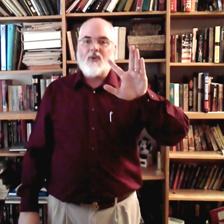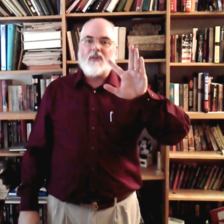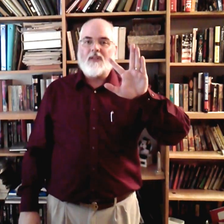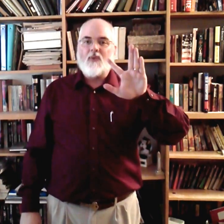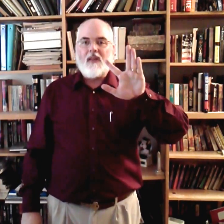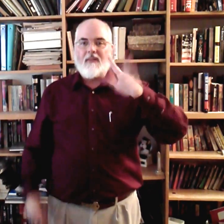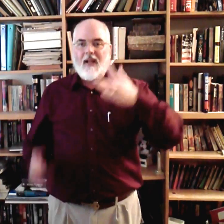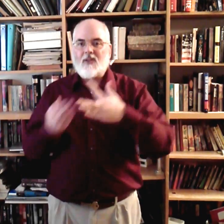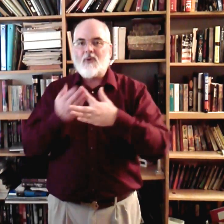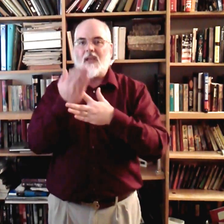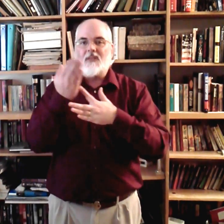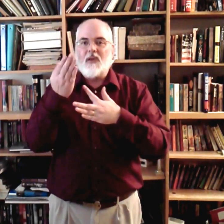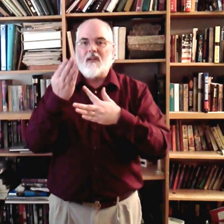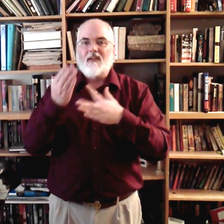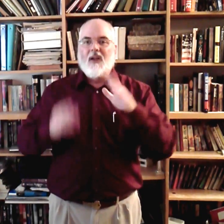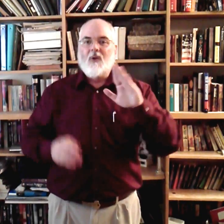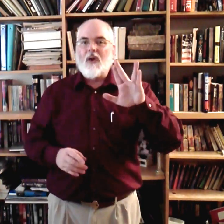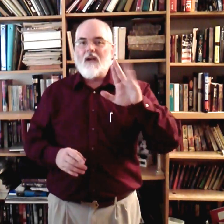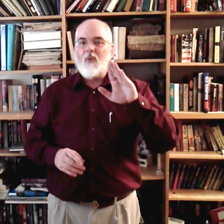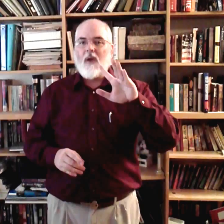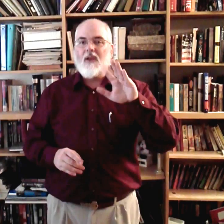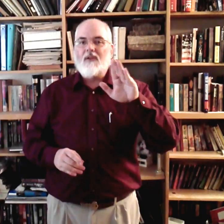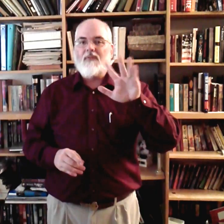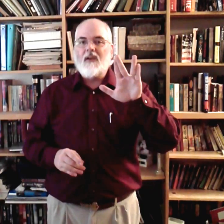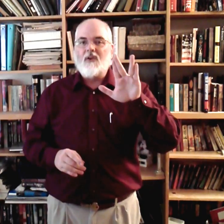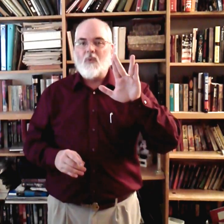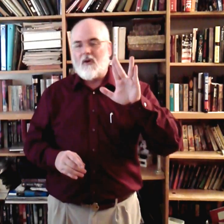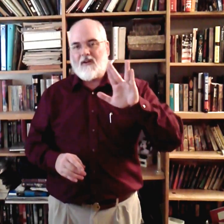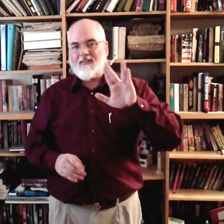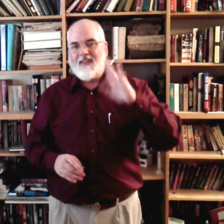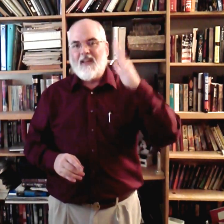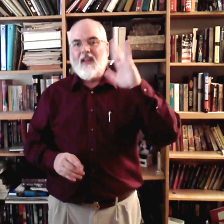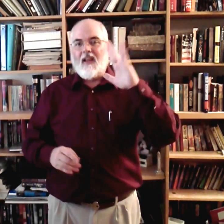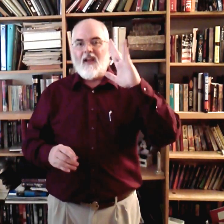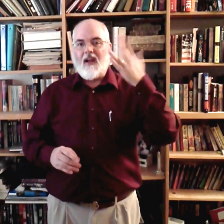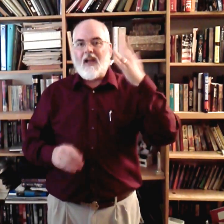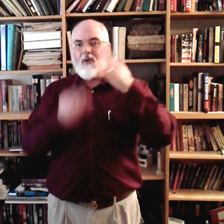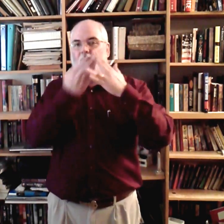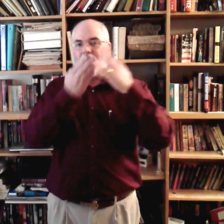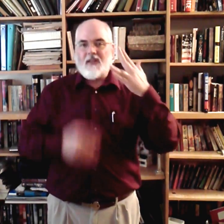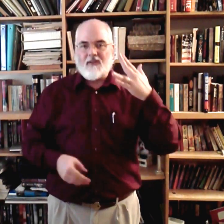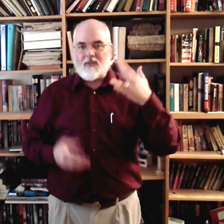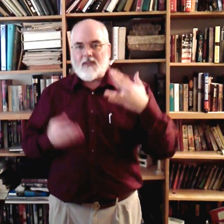it this way, that's okay as well. Whatever way your fingers work. I do it with a center's wind. Alright?